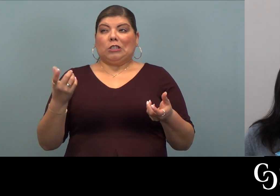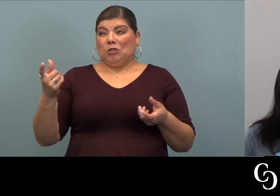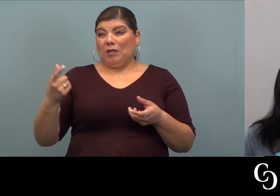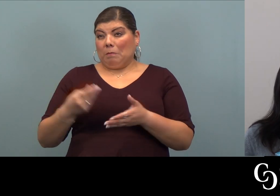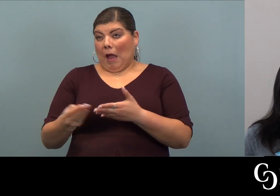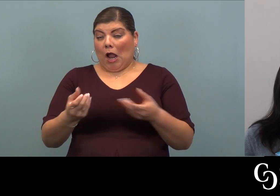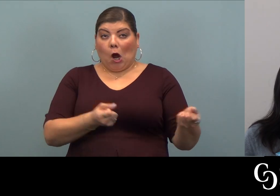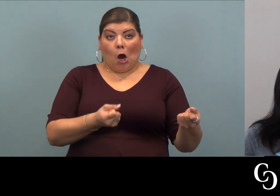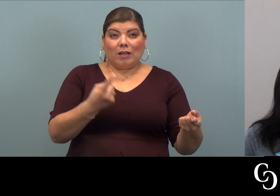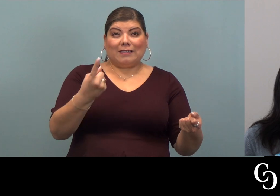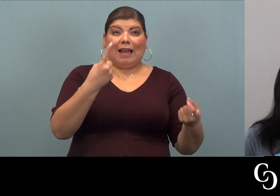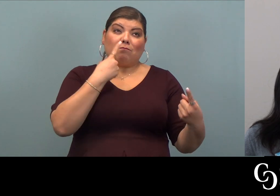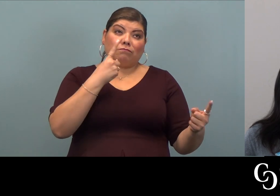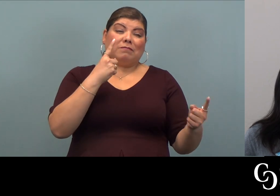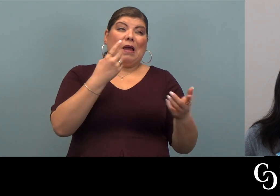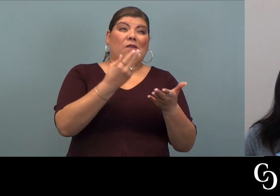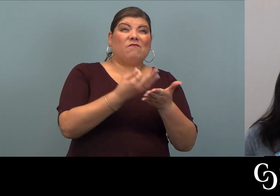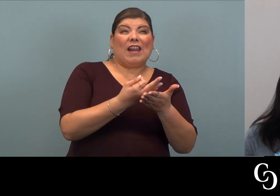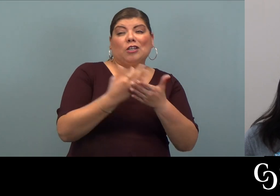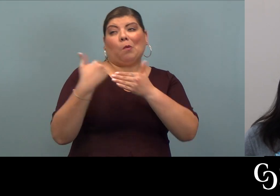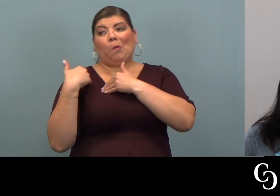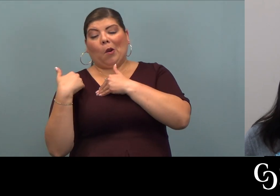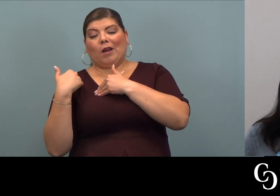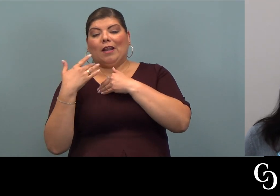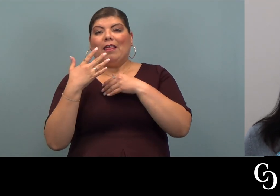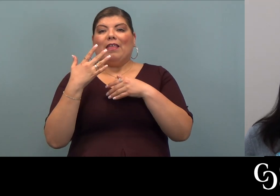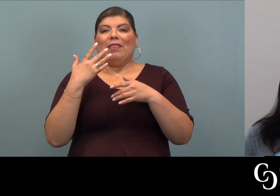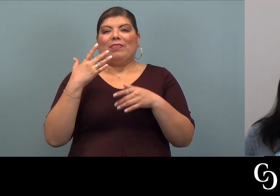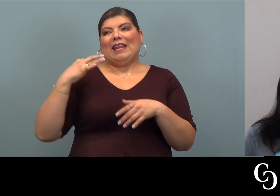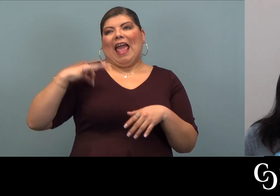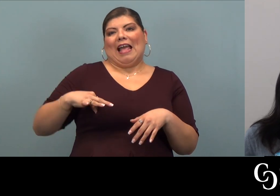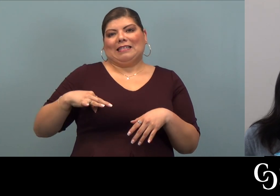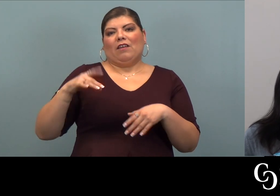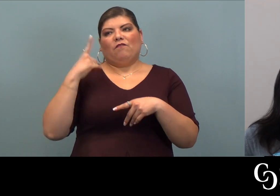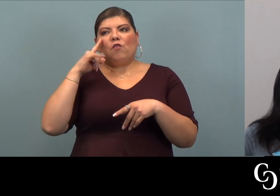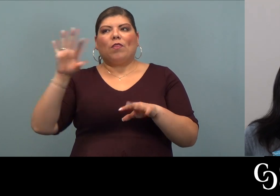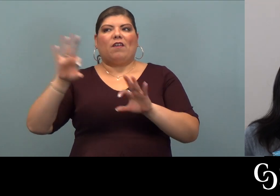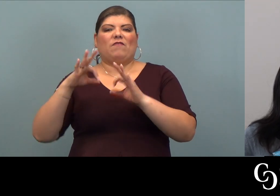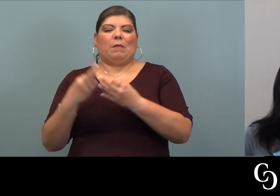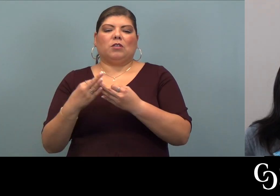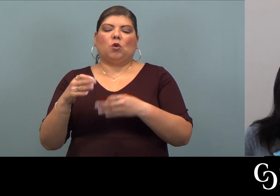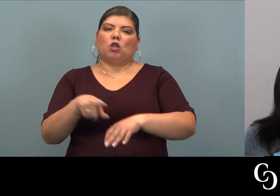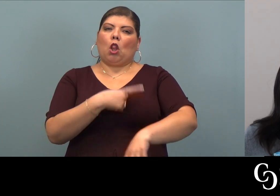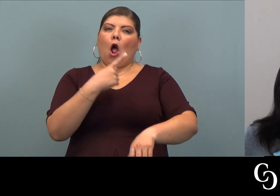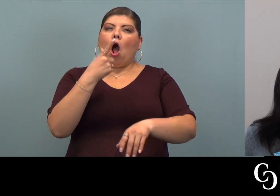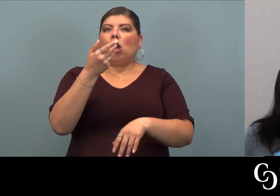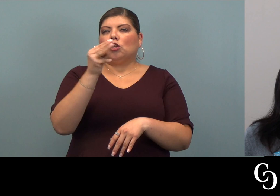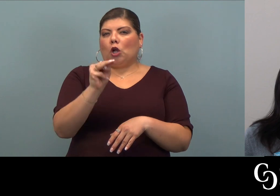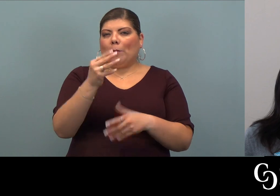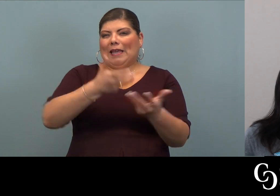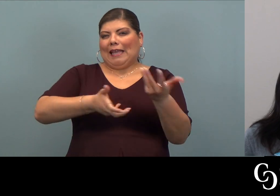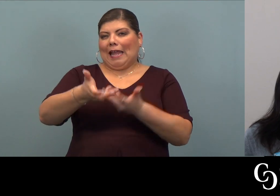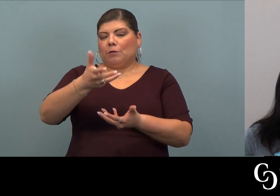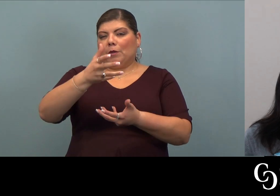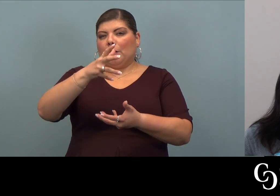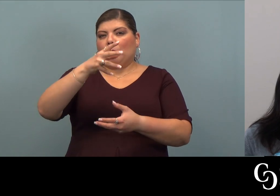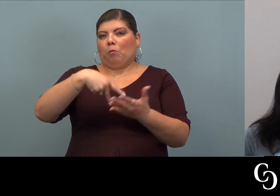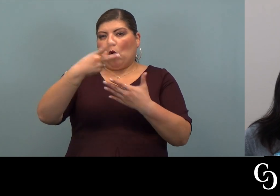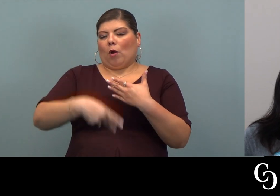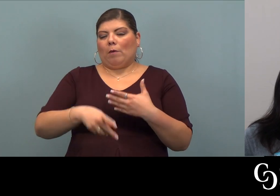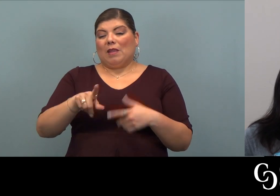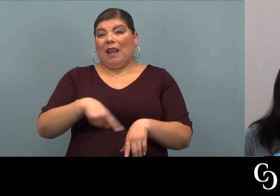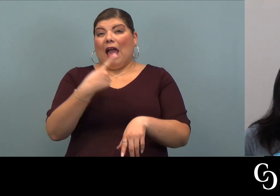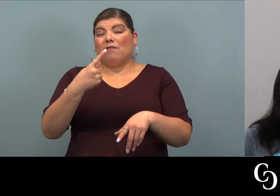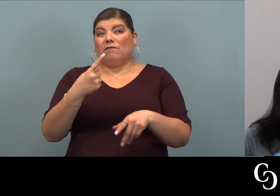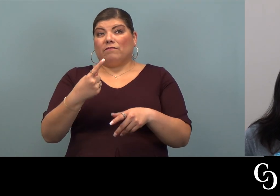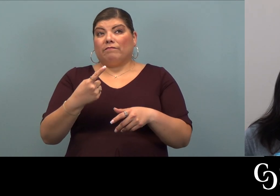car is now somehow a financial burden rather than an asset for their families. So, it's a long-term engagement program. The life of the loan